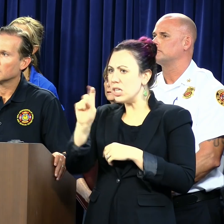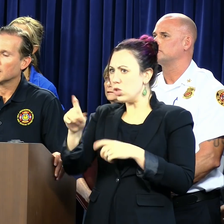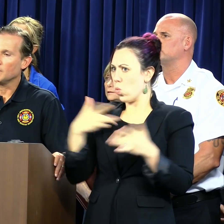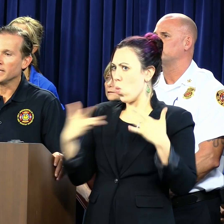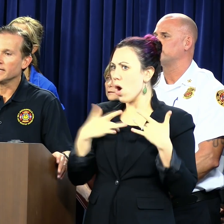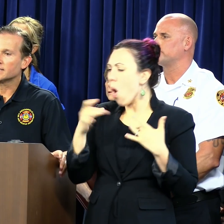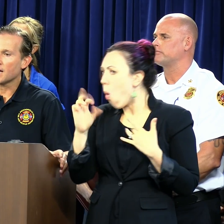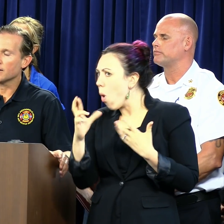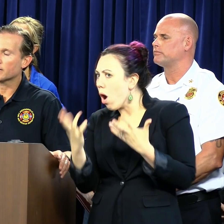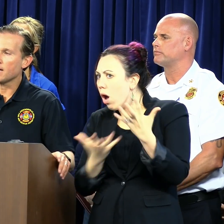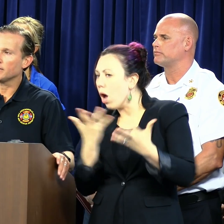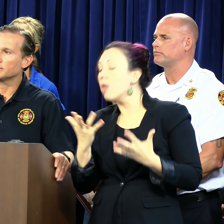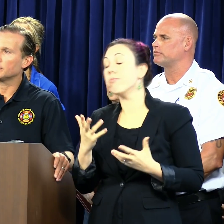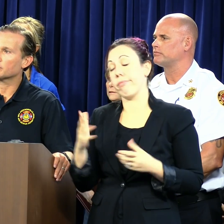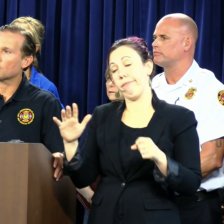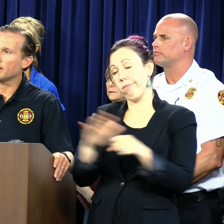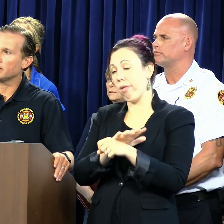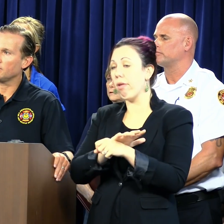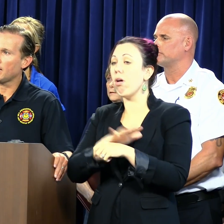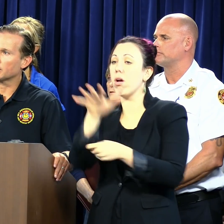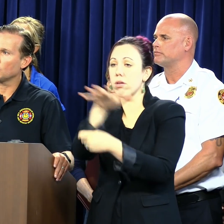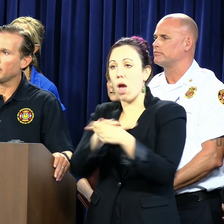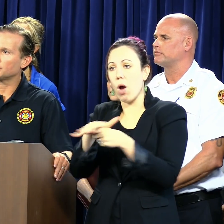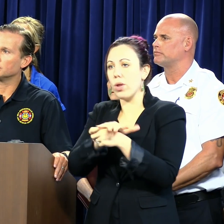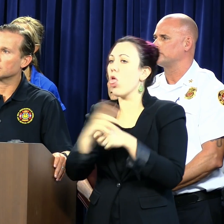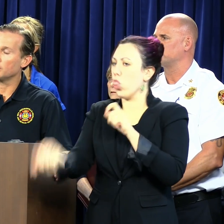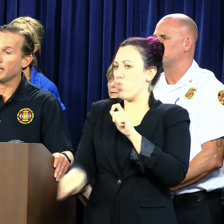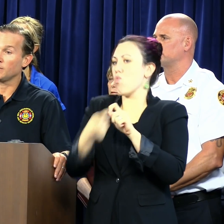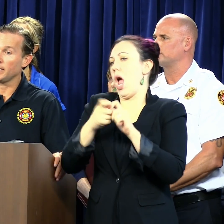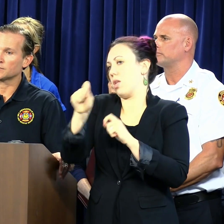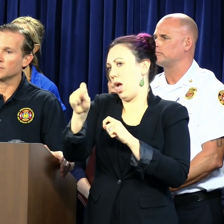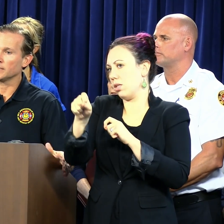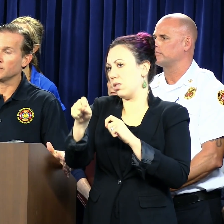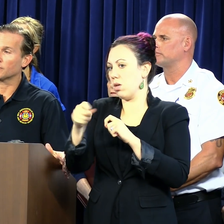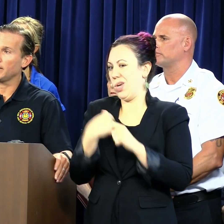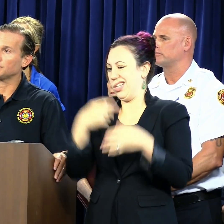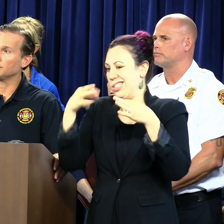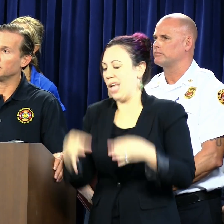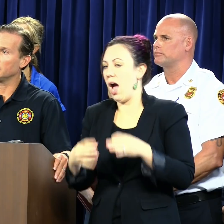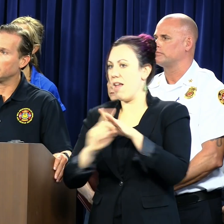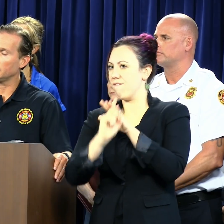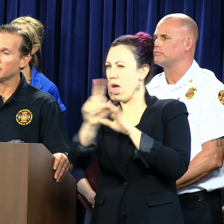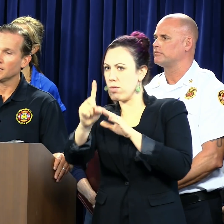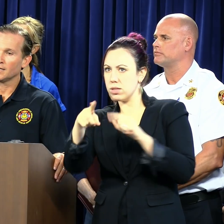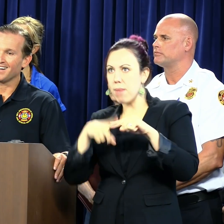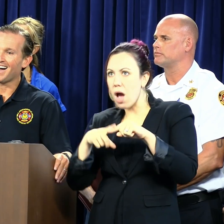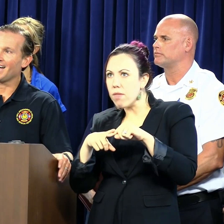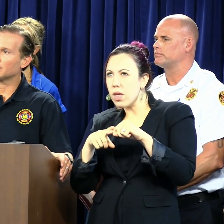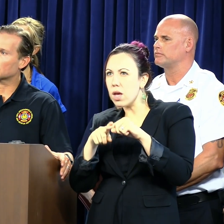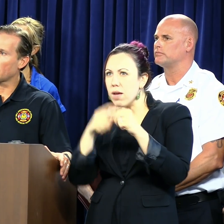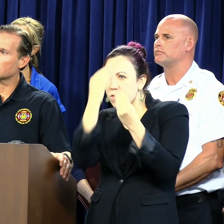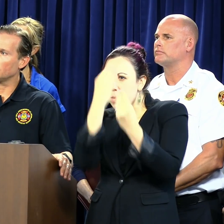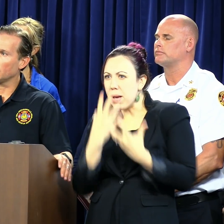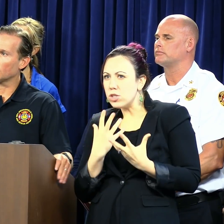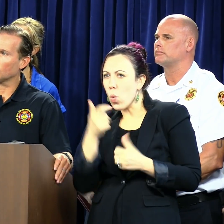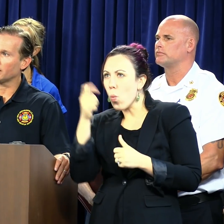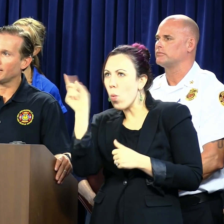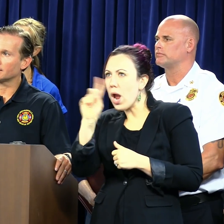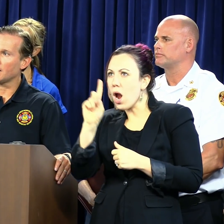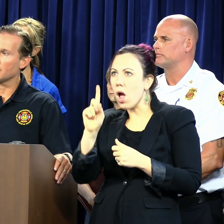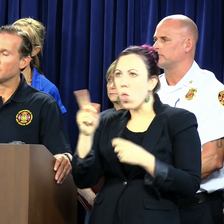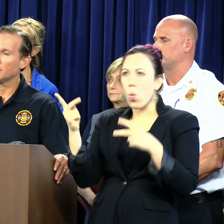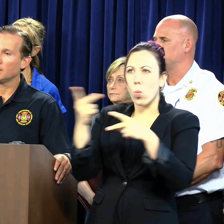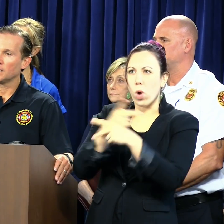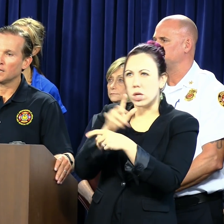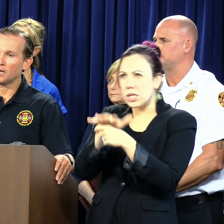I mean, the entire county is under threat. The evacuations are made based on the information and the highest threats available